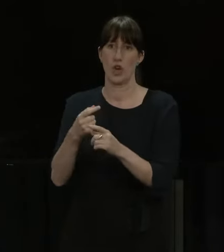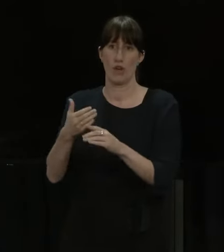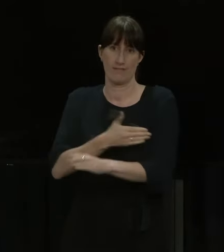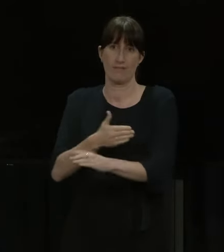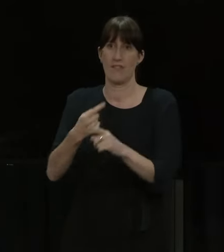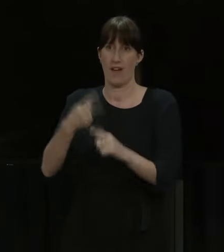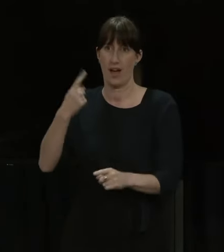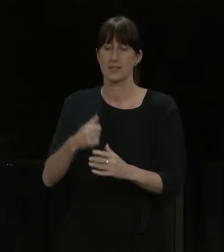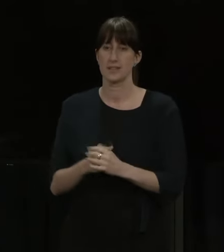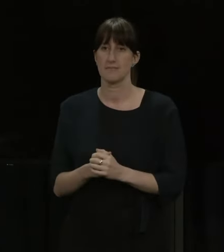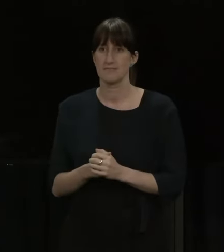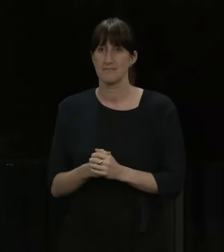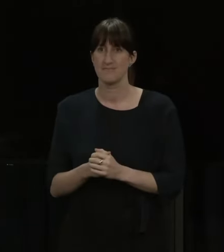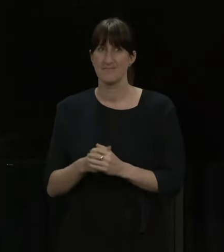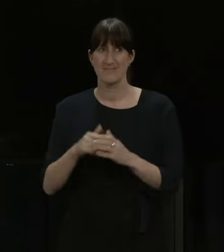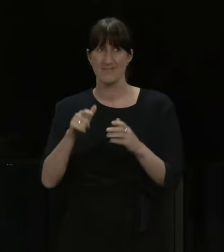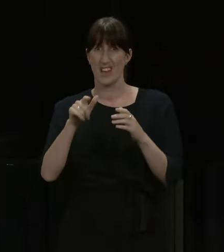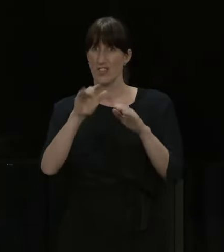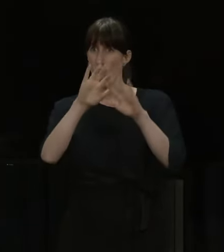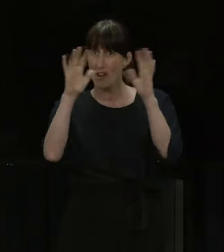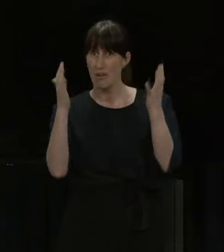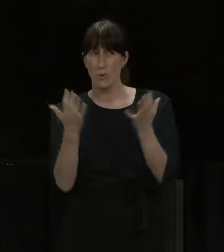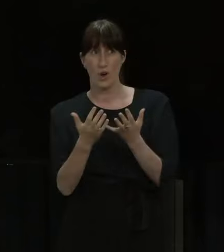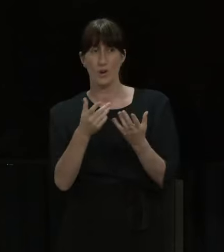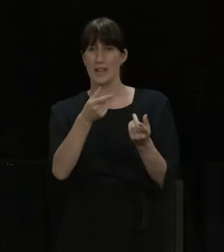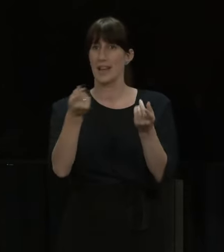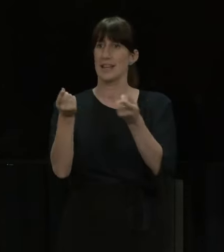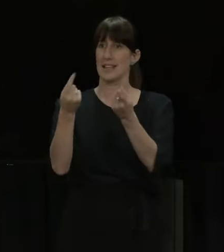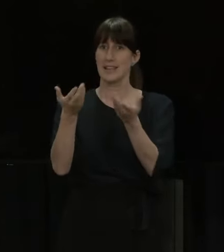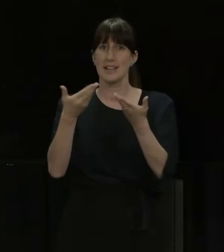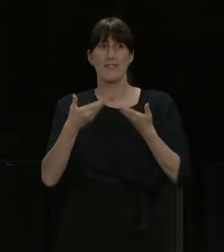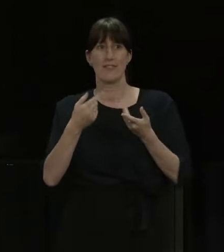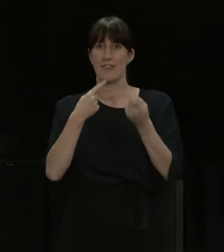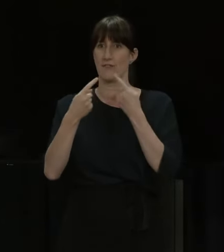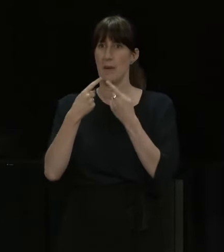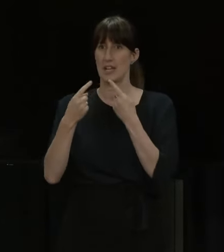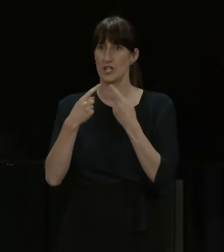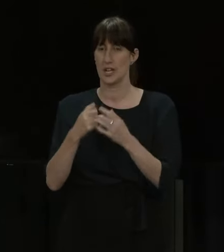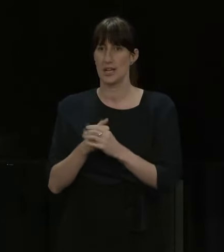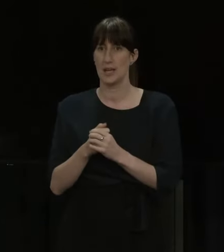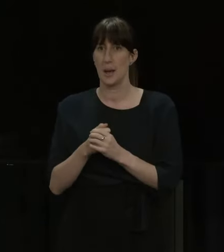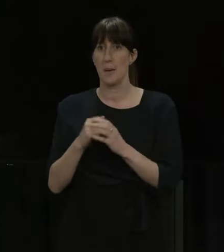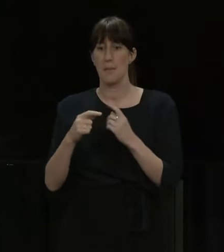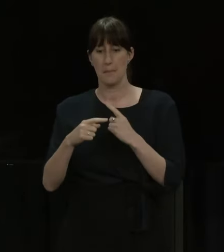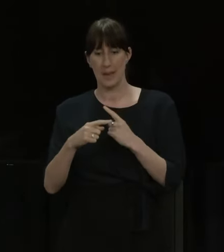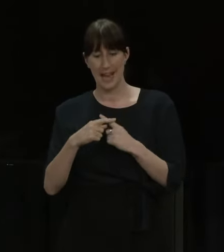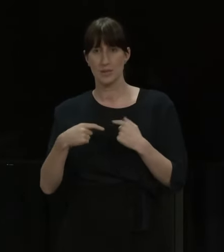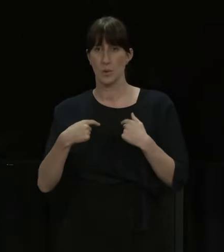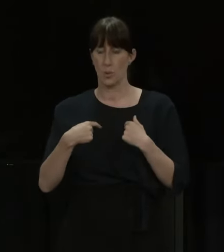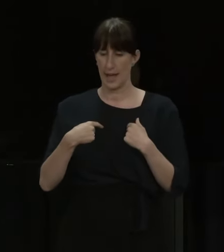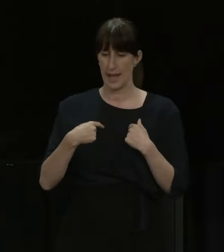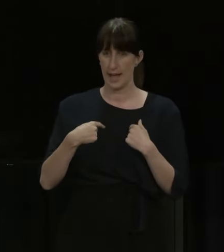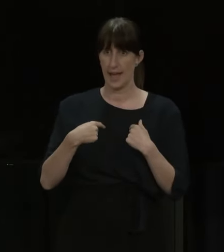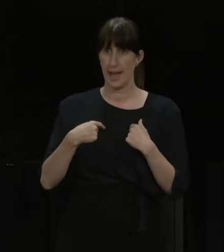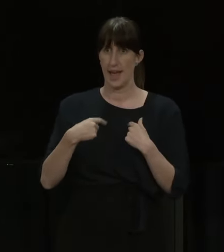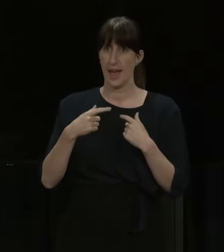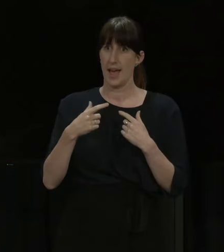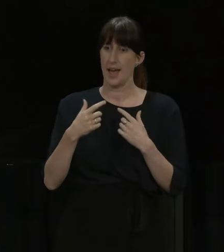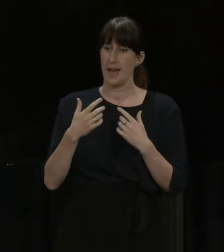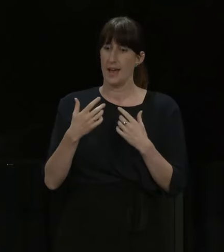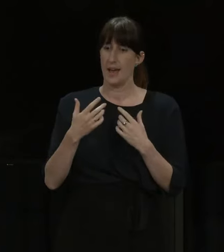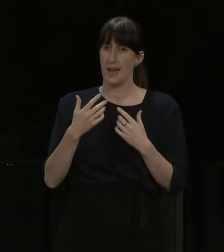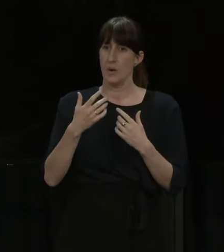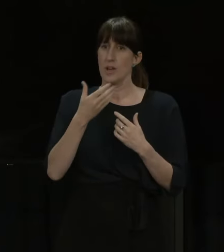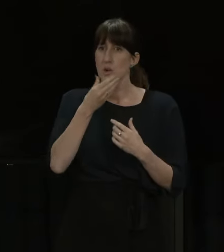us that in order to defeat the pandemic worldwide, we do have to use a comprehensive approach, which includes vaccination in